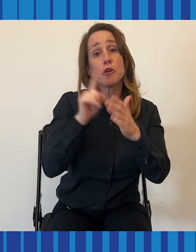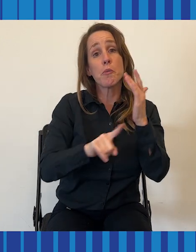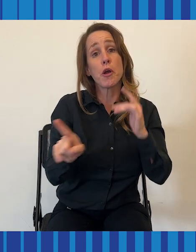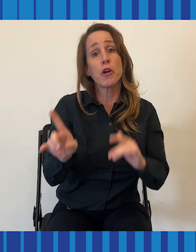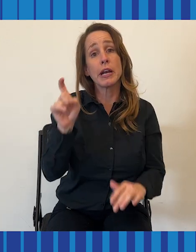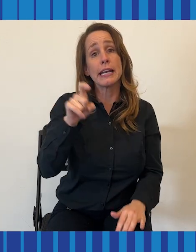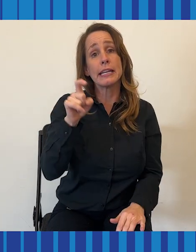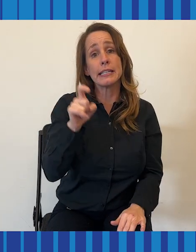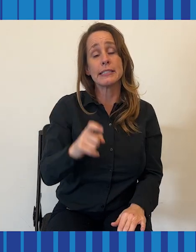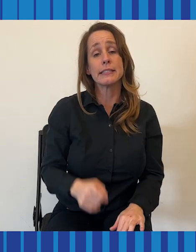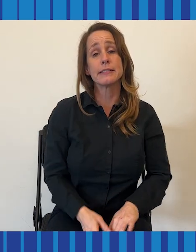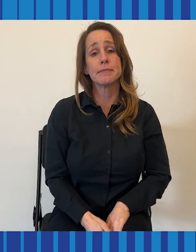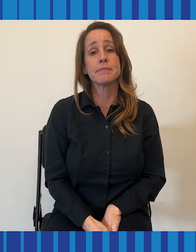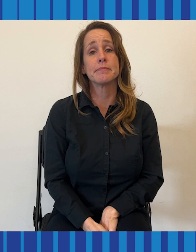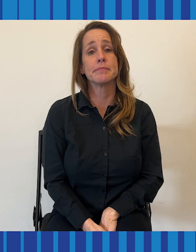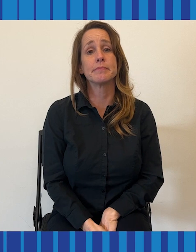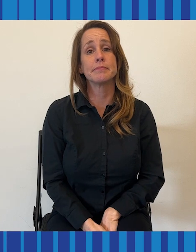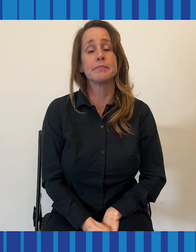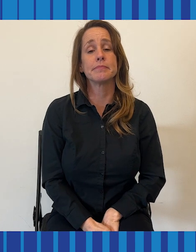what her needs are.